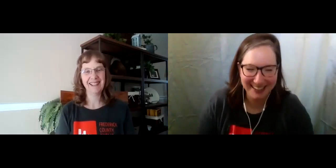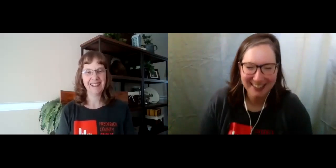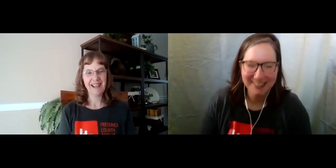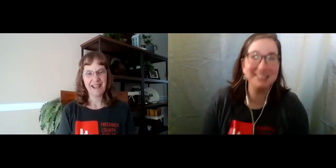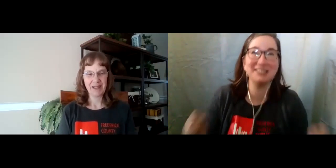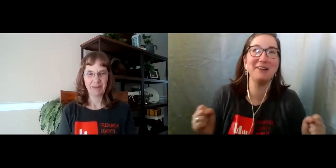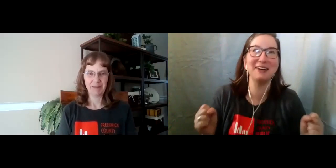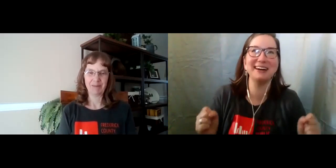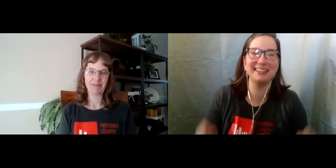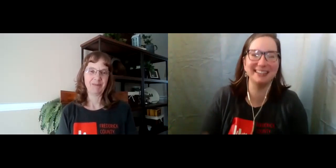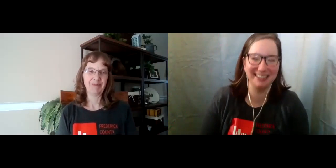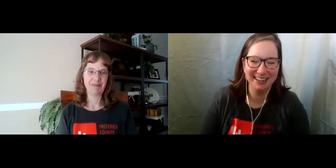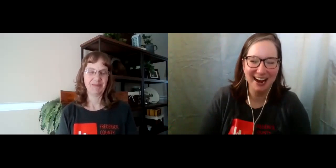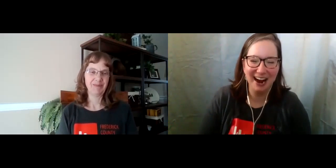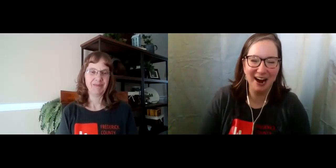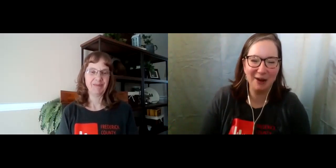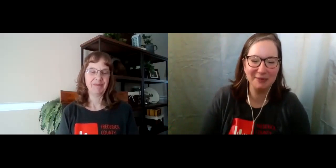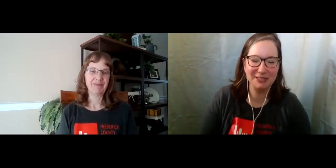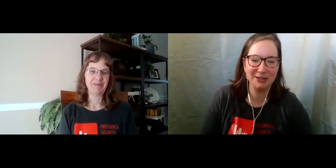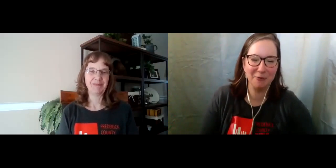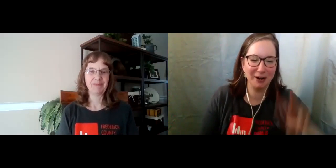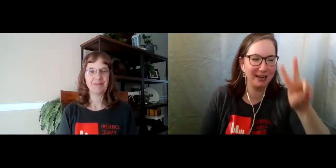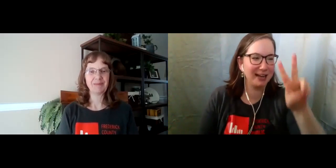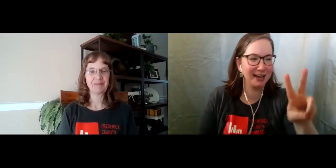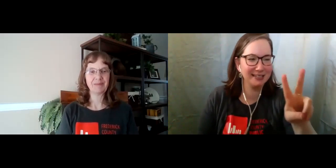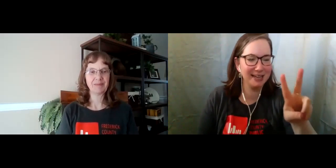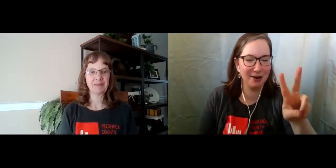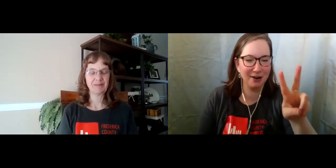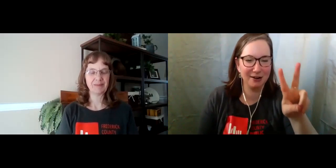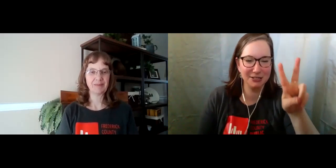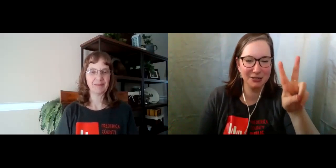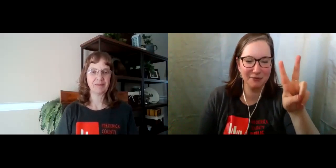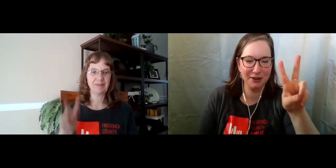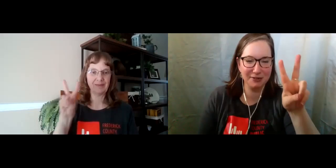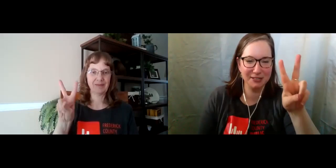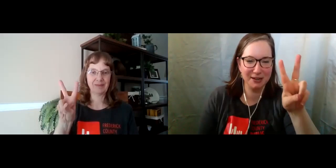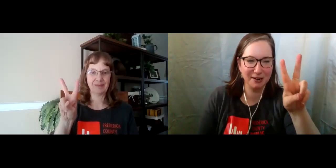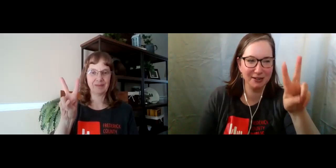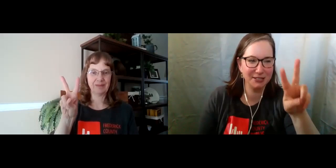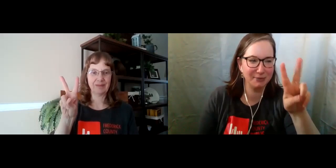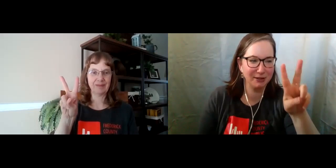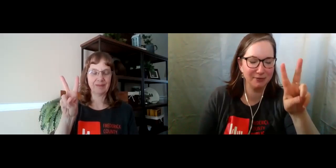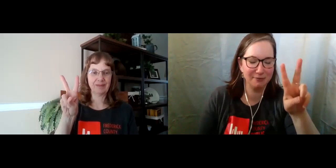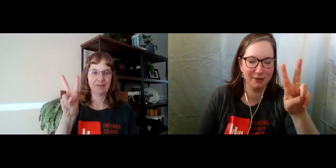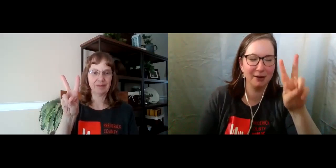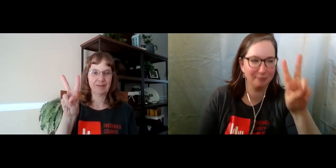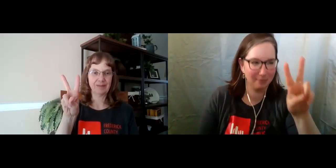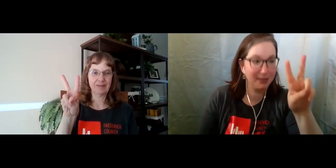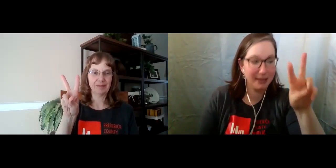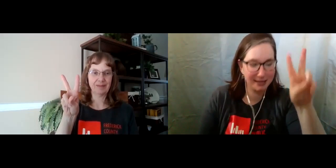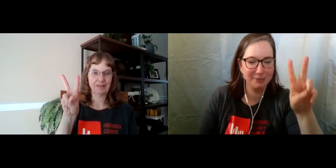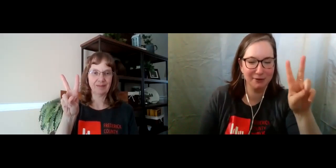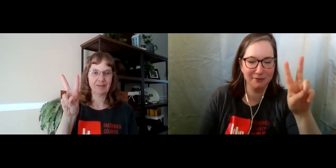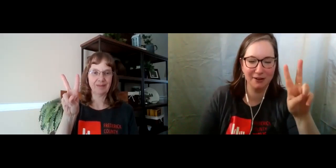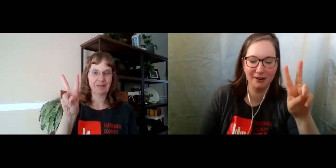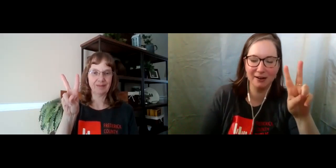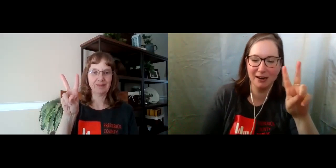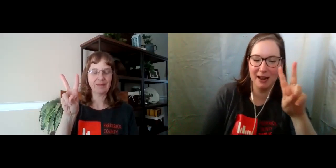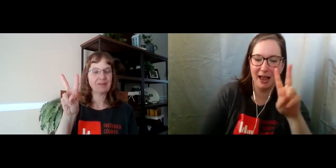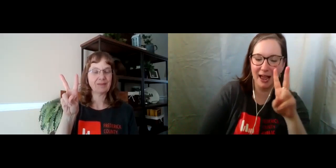So good. So we're going to, again, take our two fingers here, just middle and index and middle finger. And